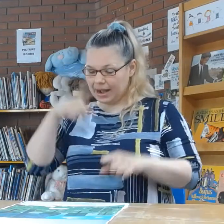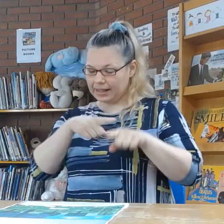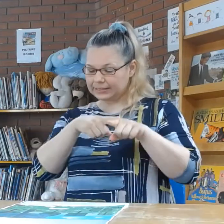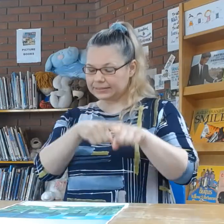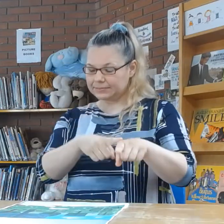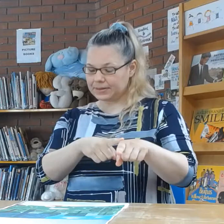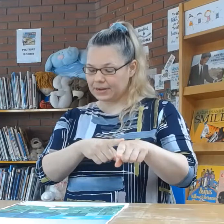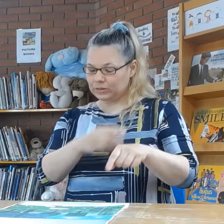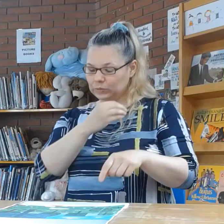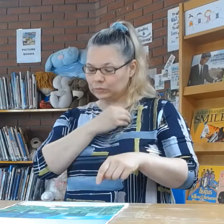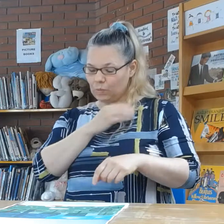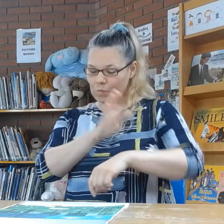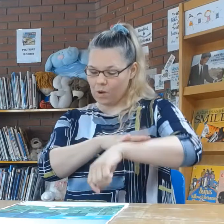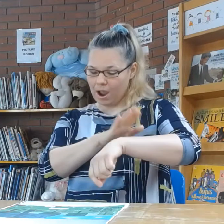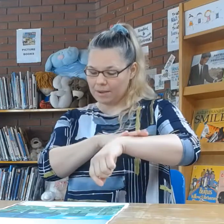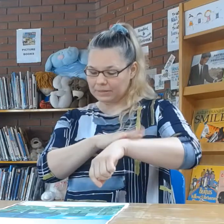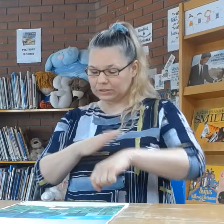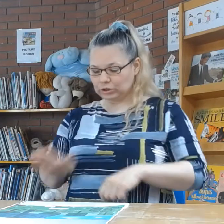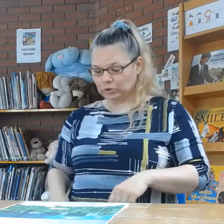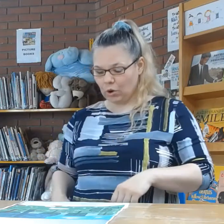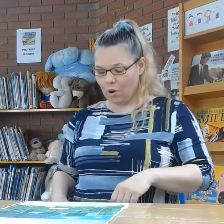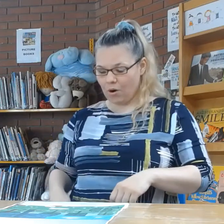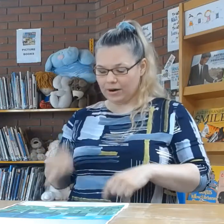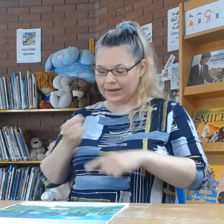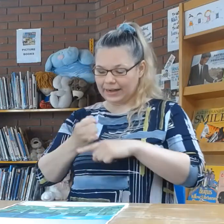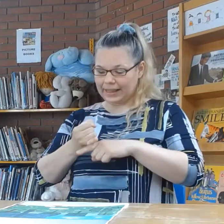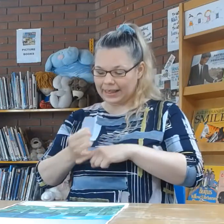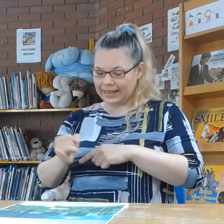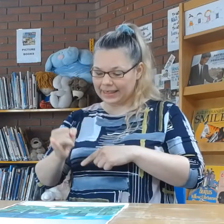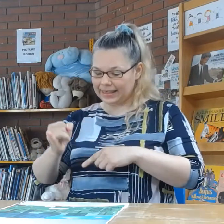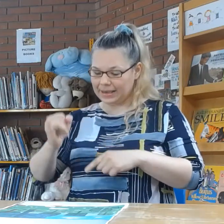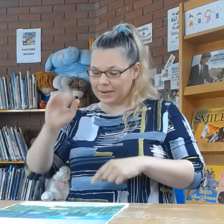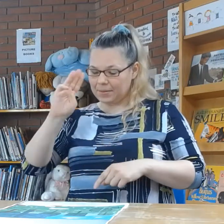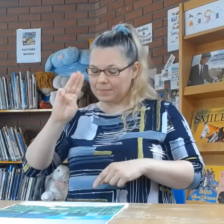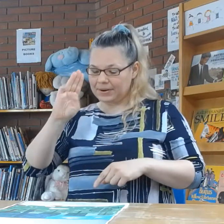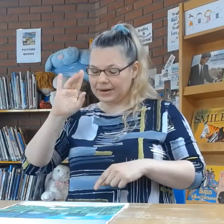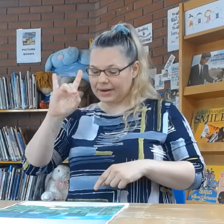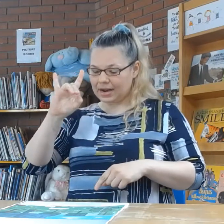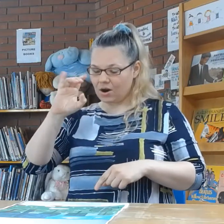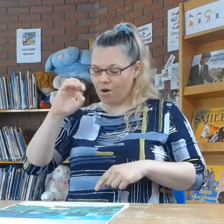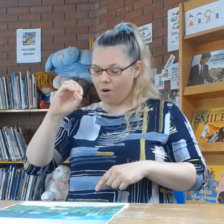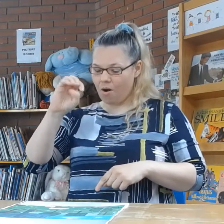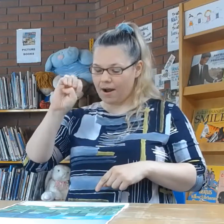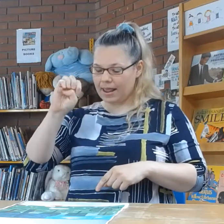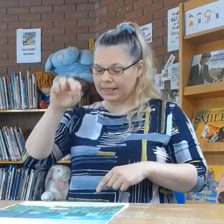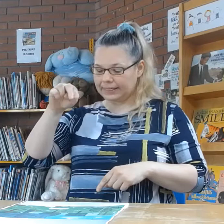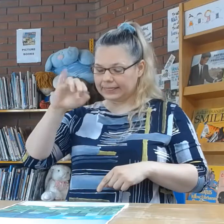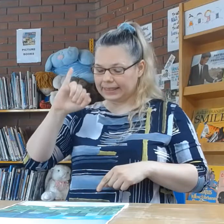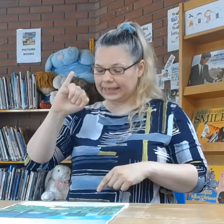The President decided to walk his dogs in the Phoenix Park.